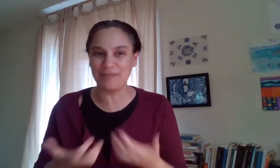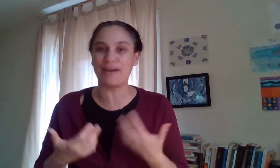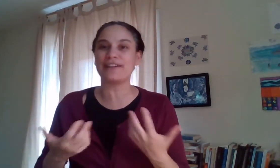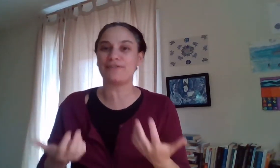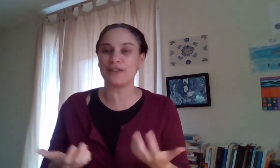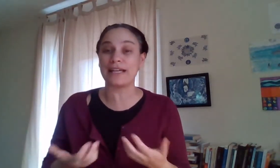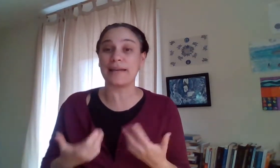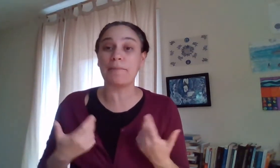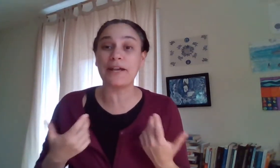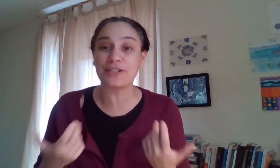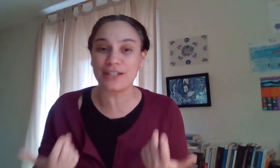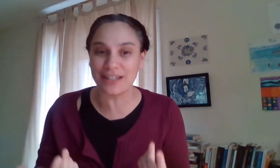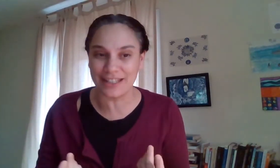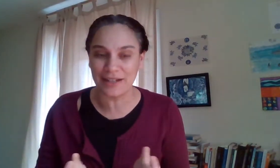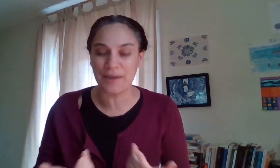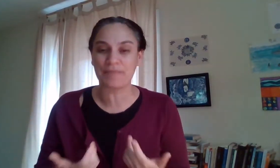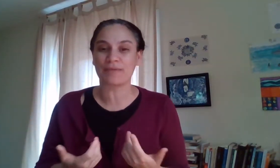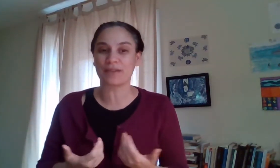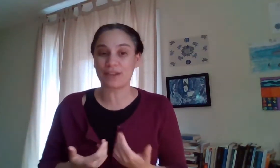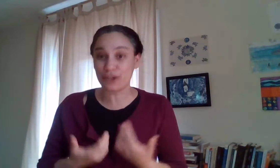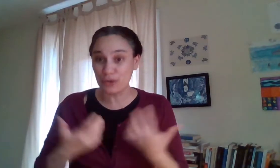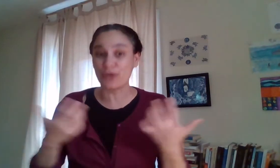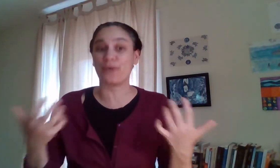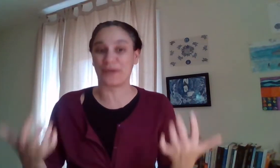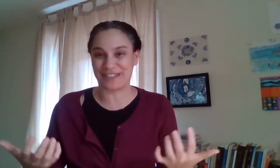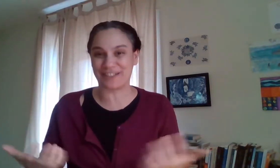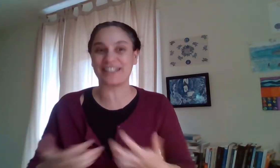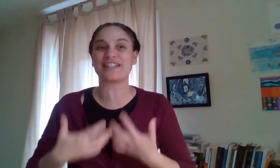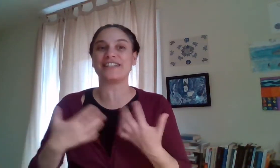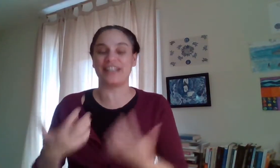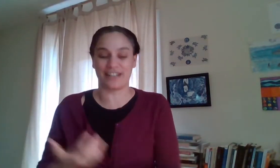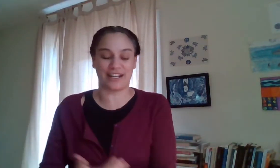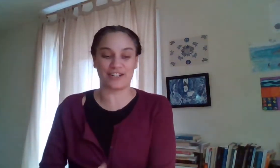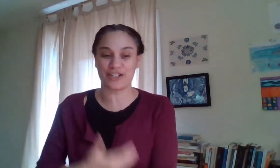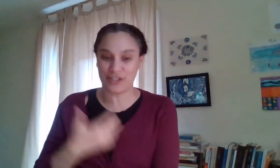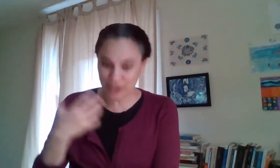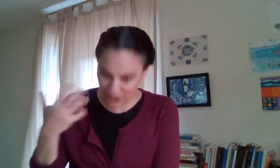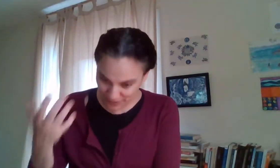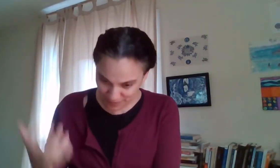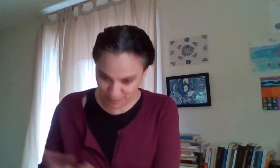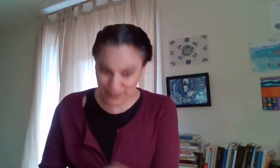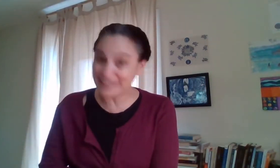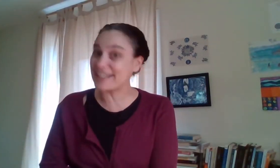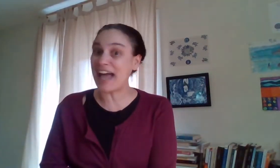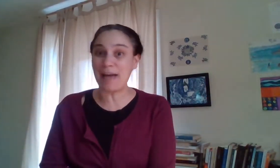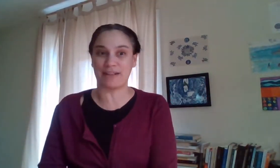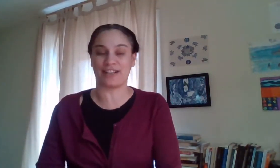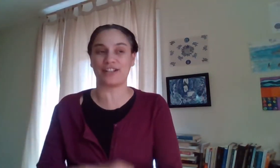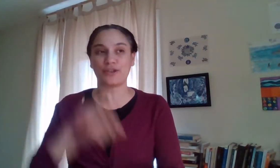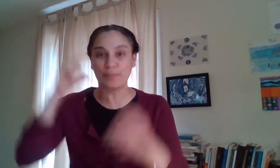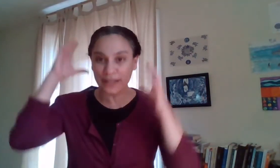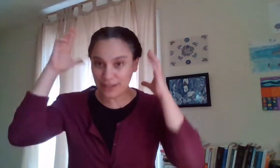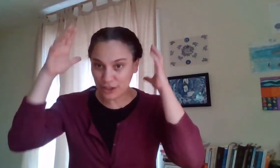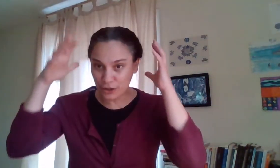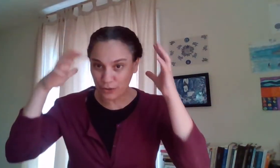mindfully and patiently do the work right and and just build the habit and you're building new